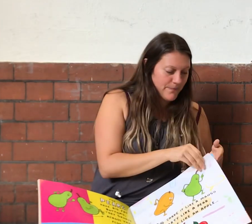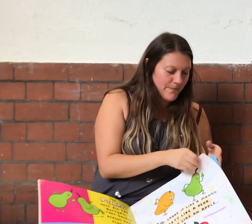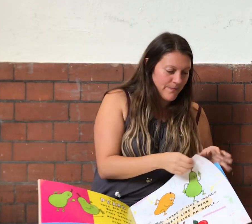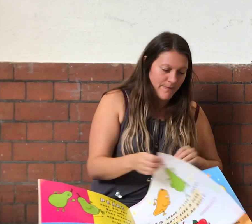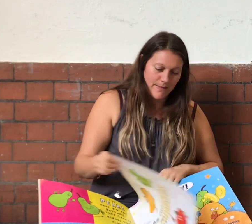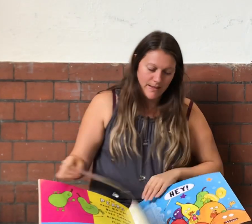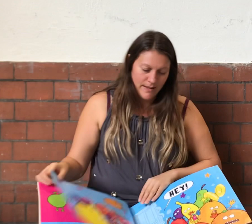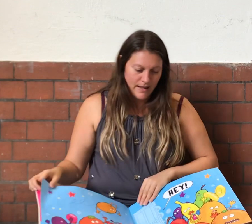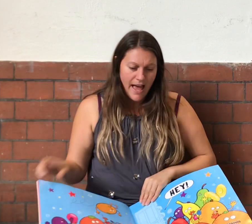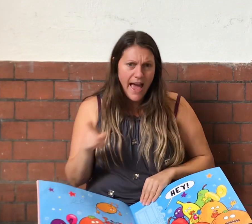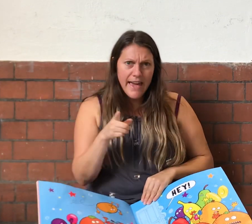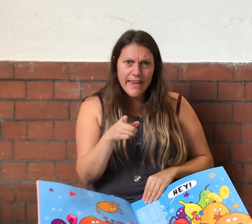hey!